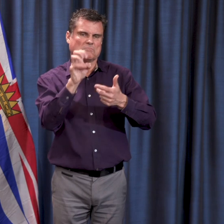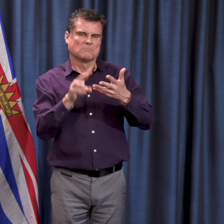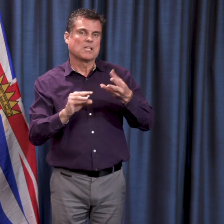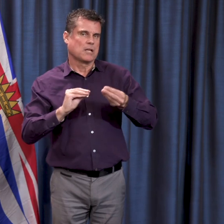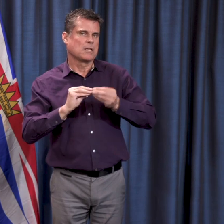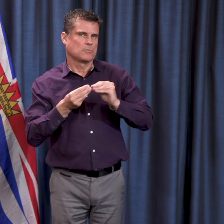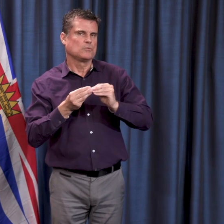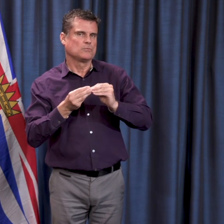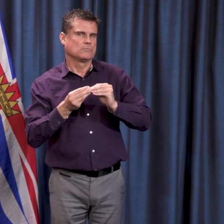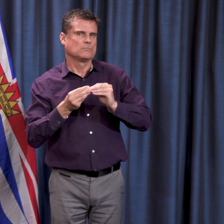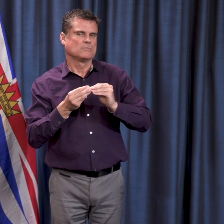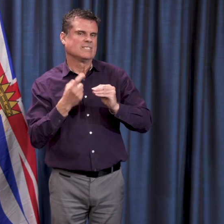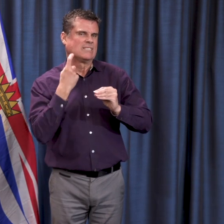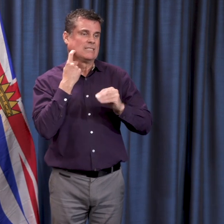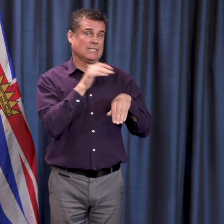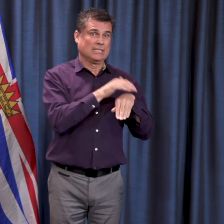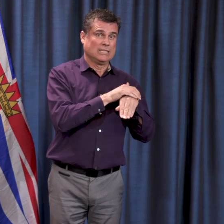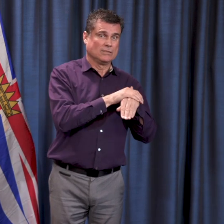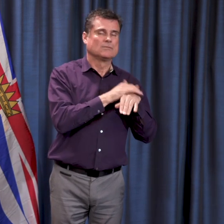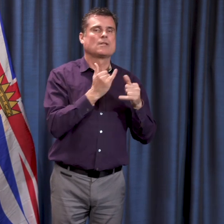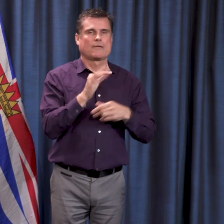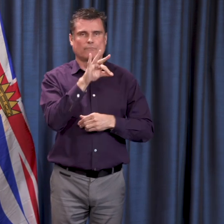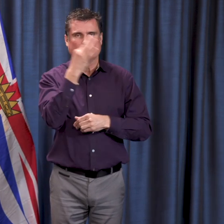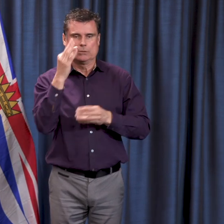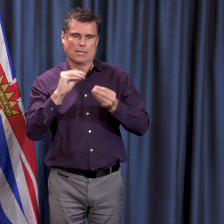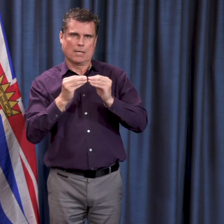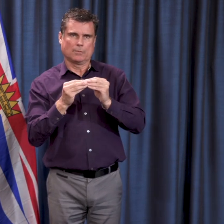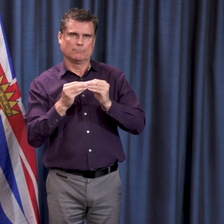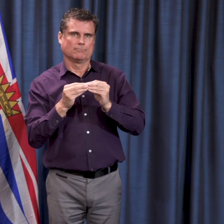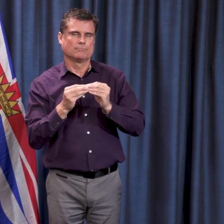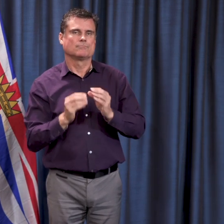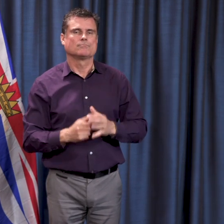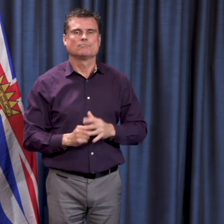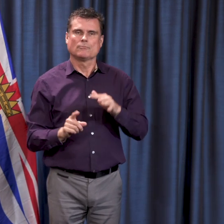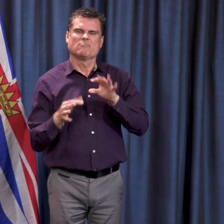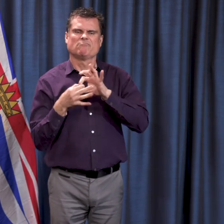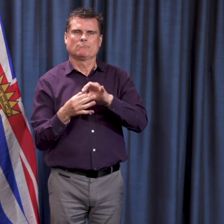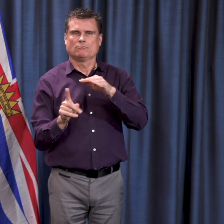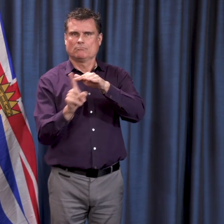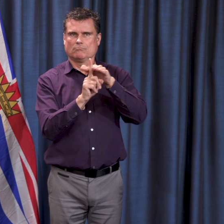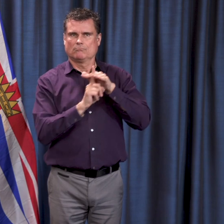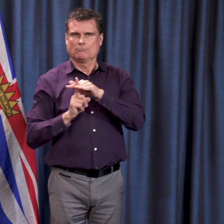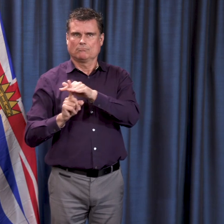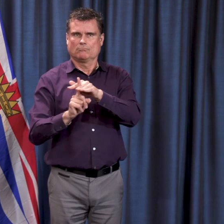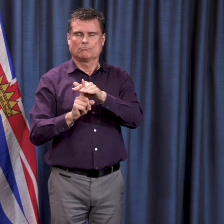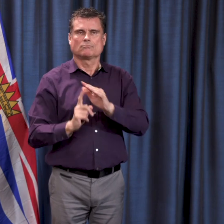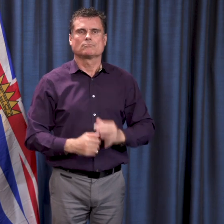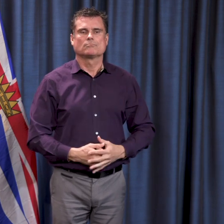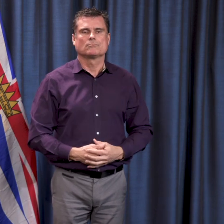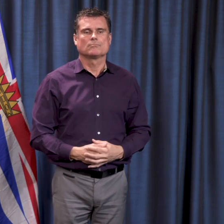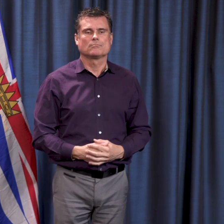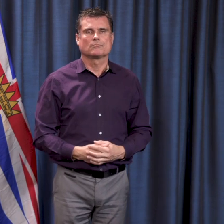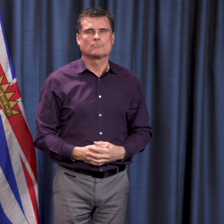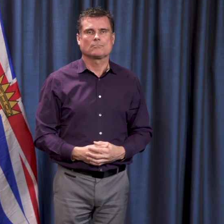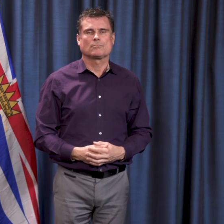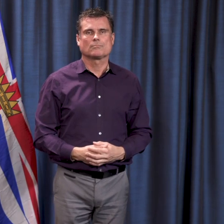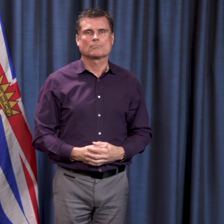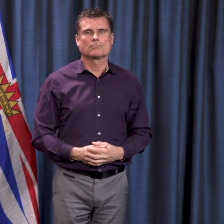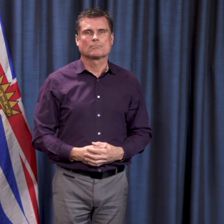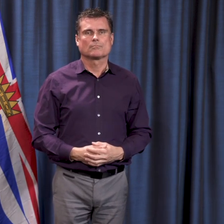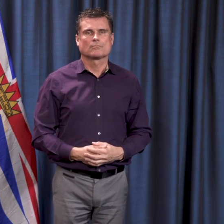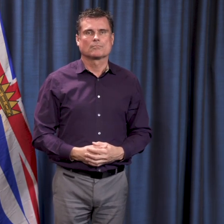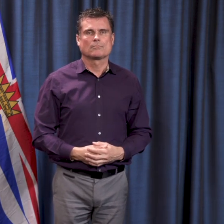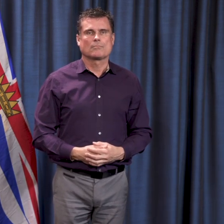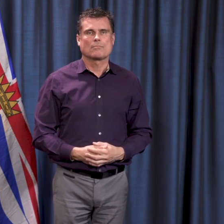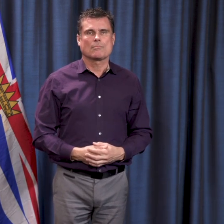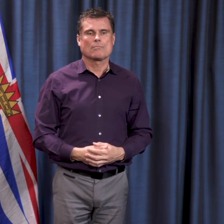In the past, anomalies. one patient is a Laurier of Health, We – soins en résidence Little Mountain Place dans le registre de santé de Vancouver